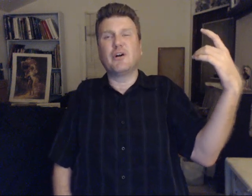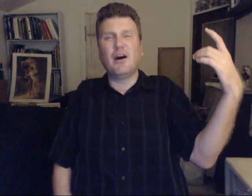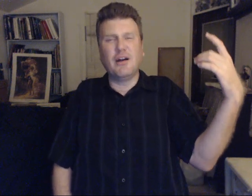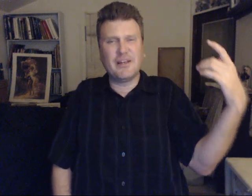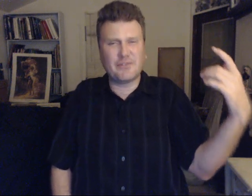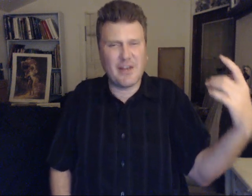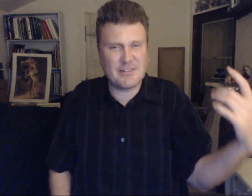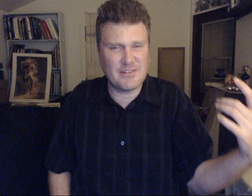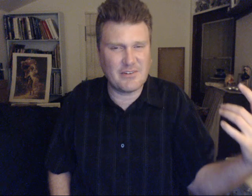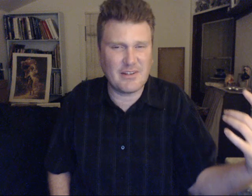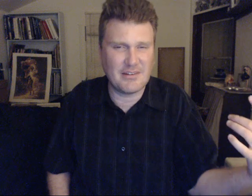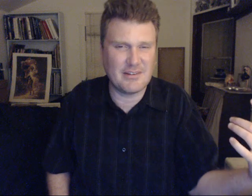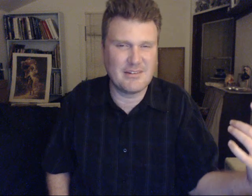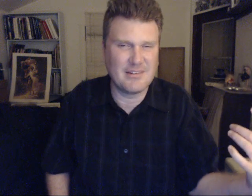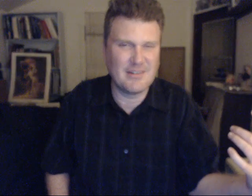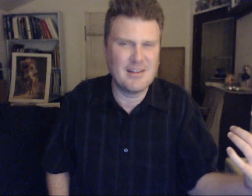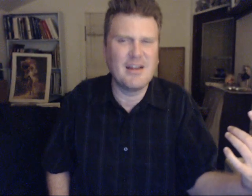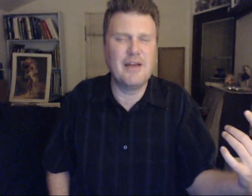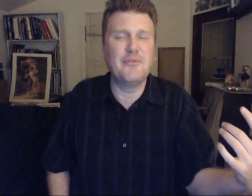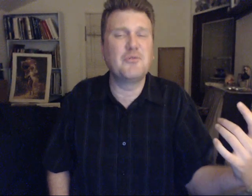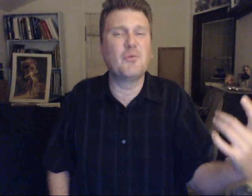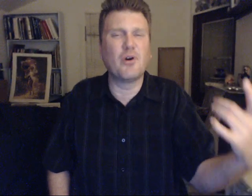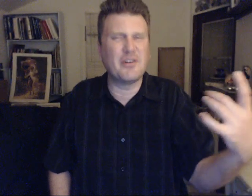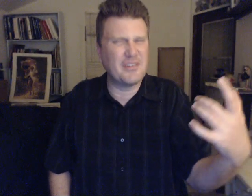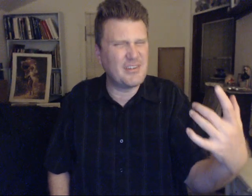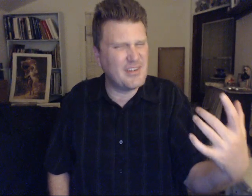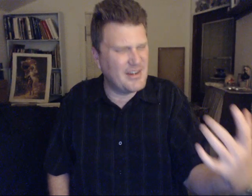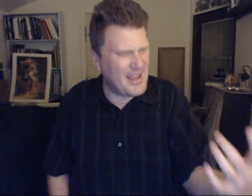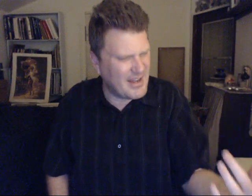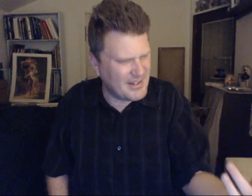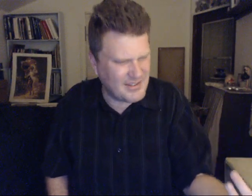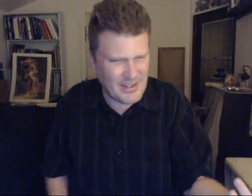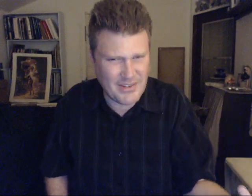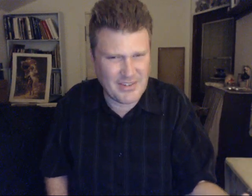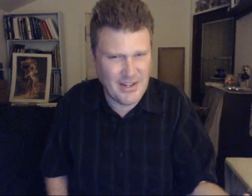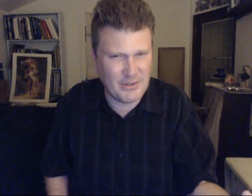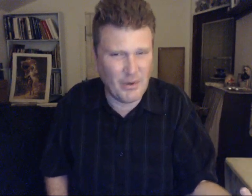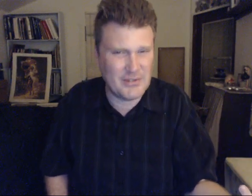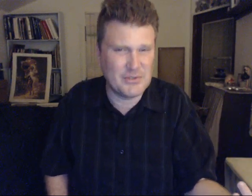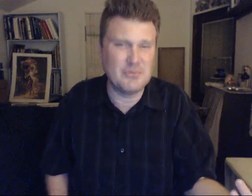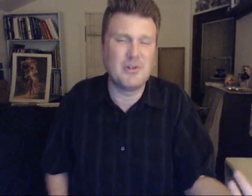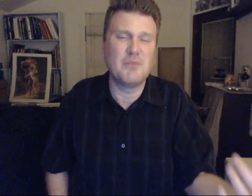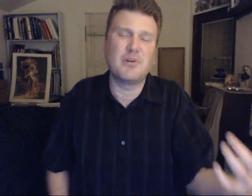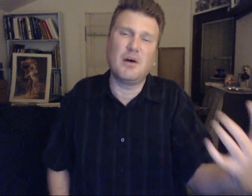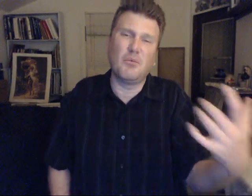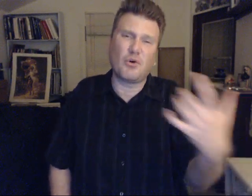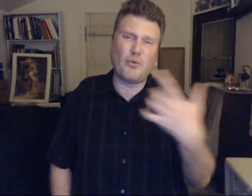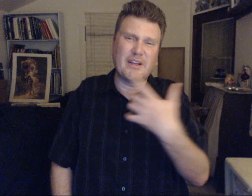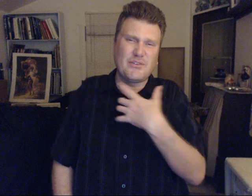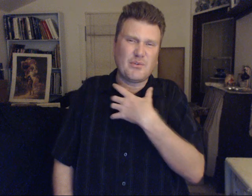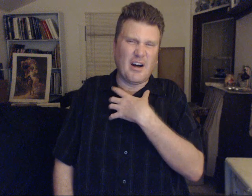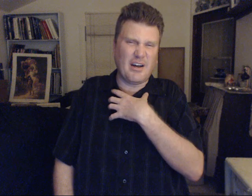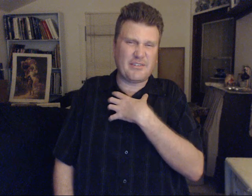on as for activity and we are more than anything excited to watch you become more awakened to us